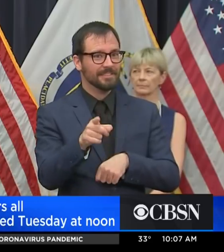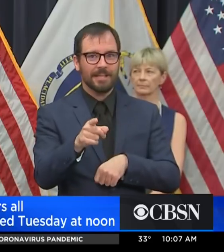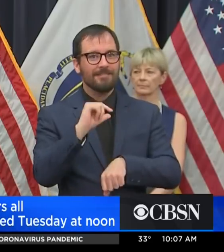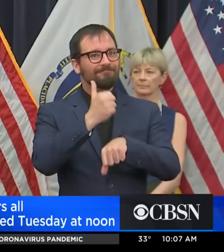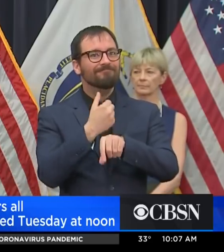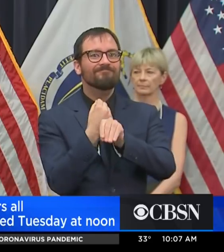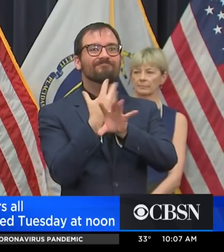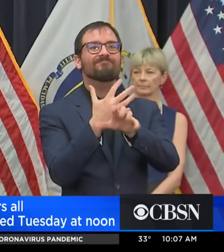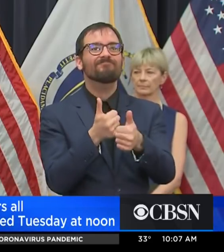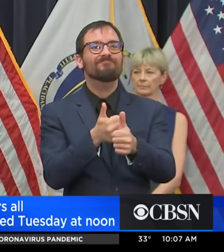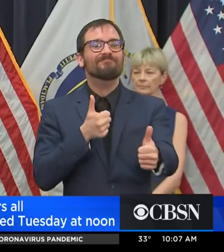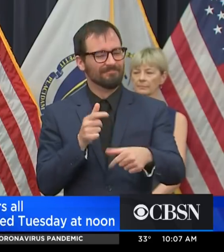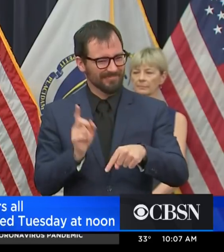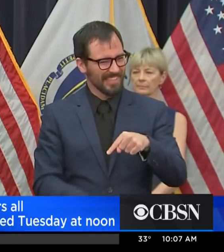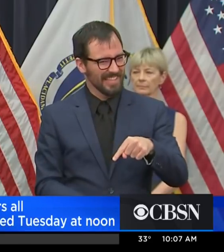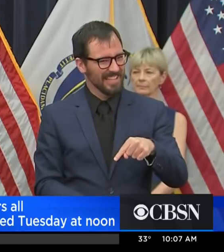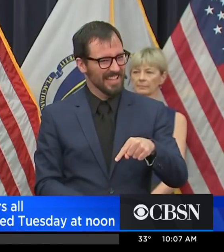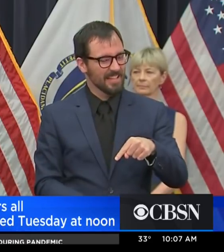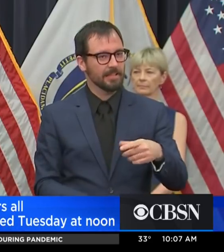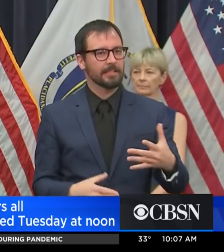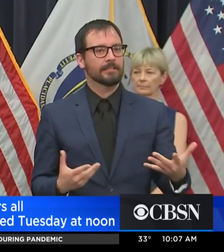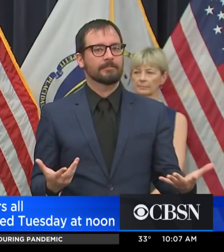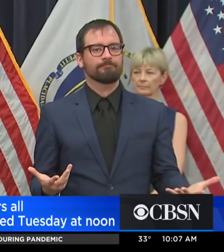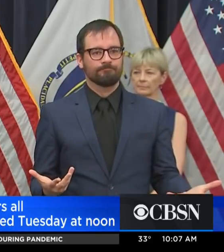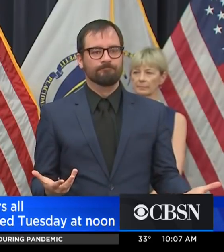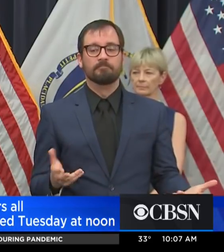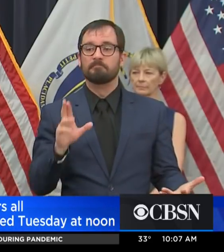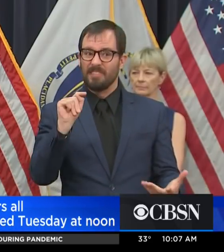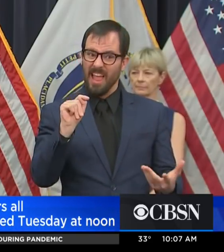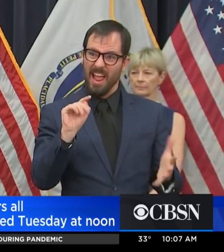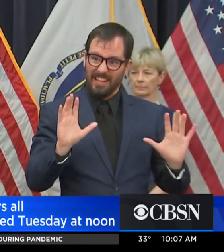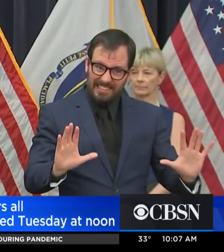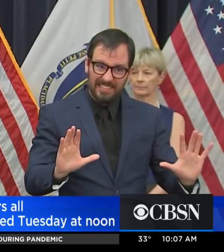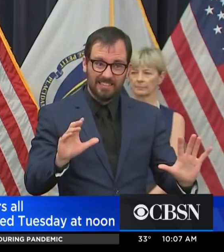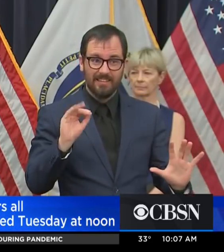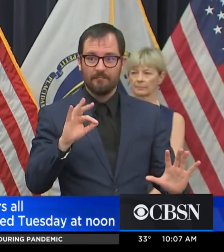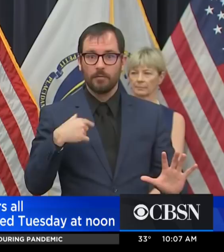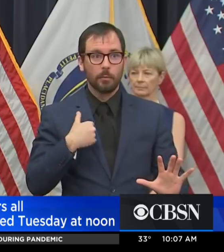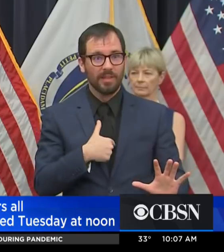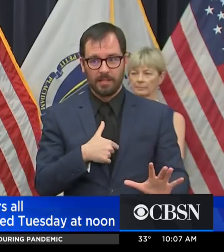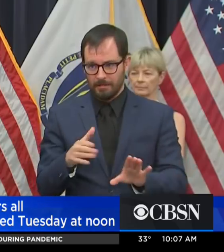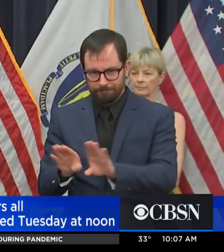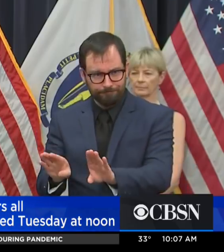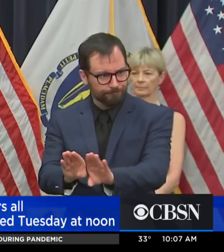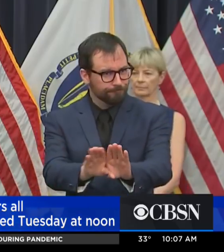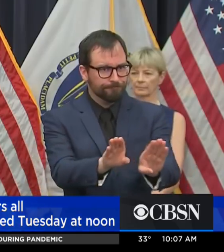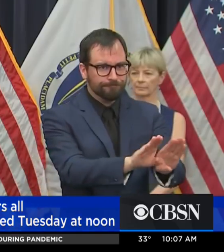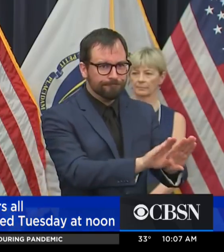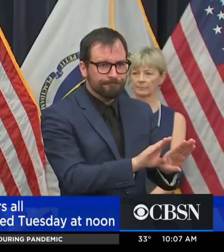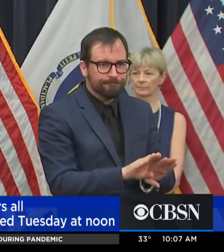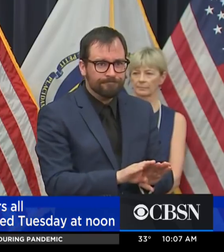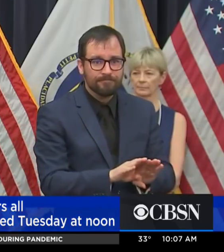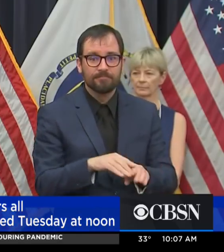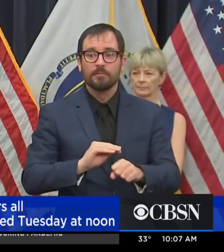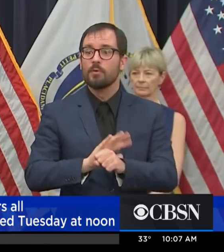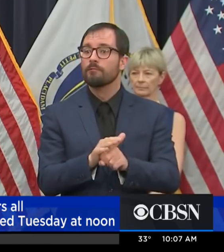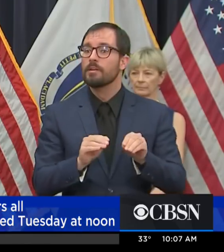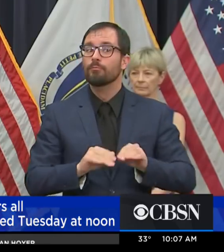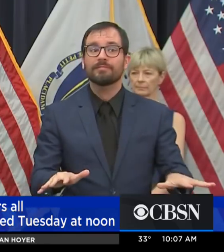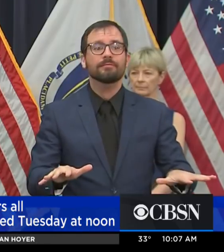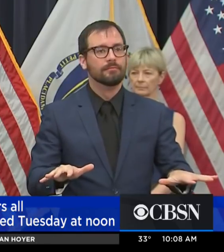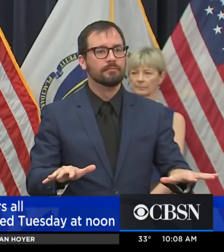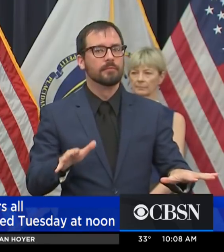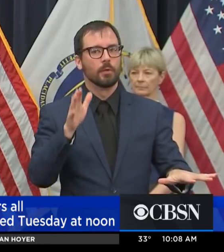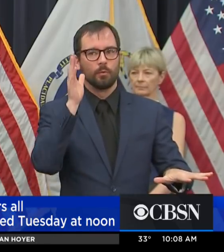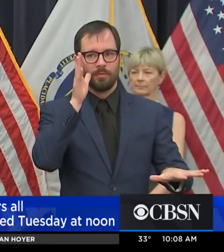now, we can significantly improve our position in this fight to slow the spread of this virus. Acting